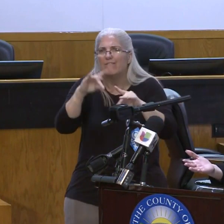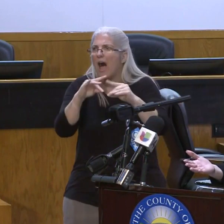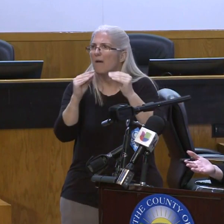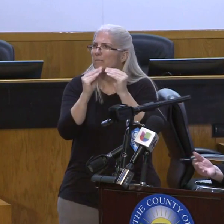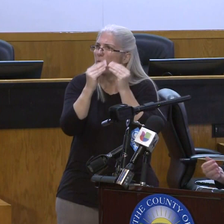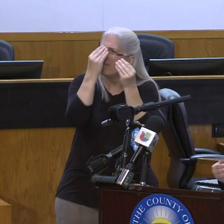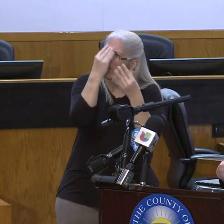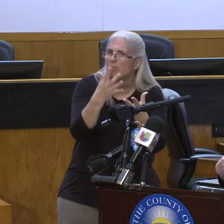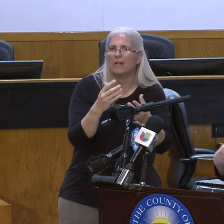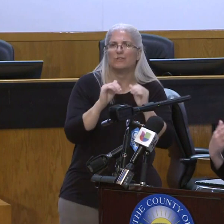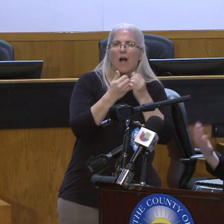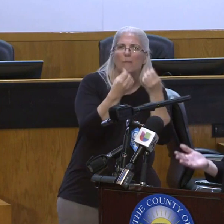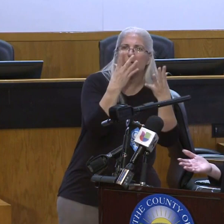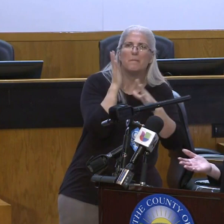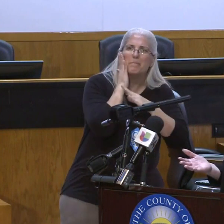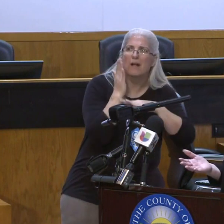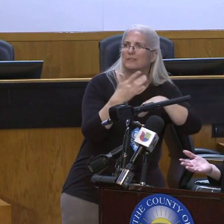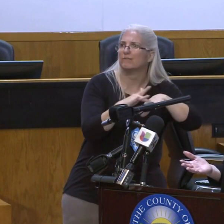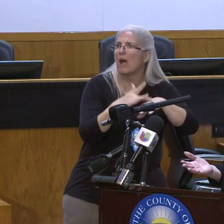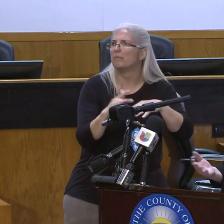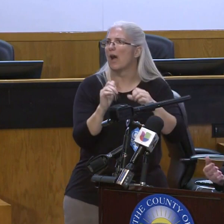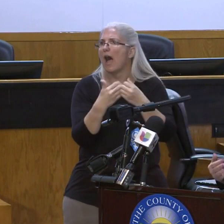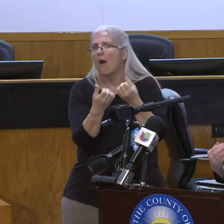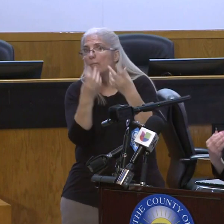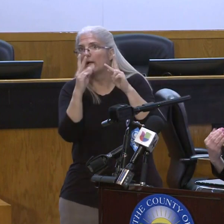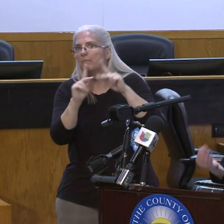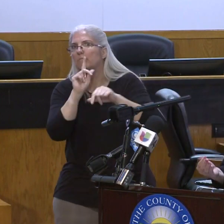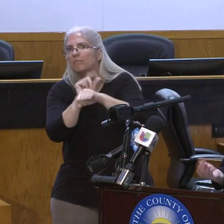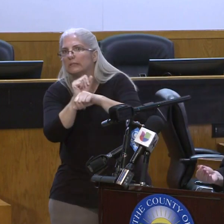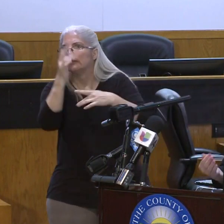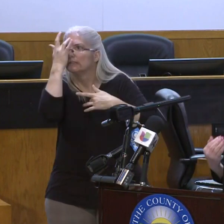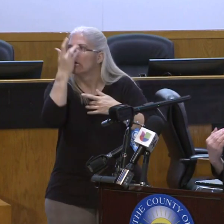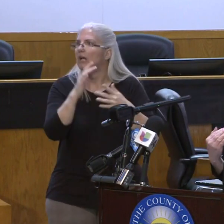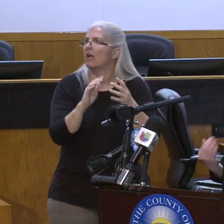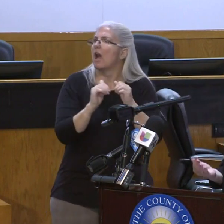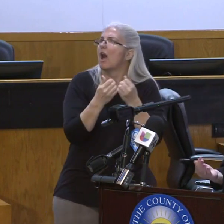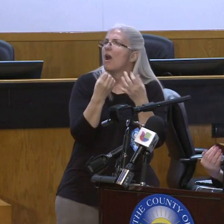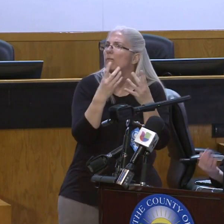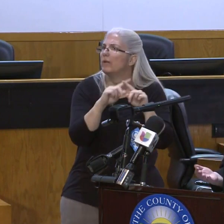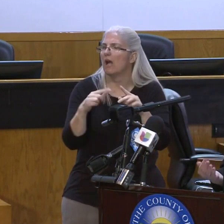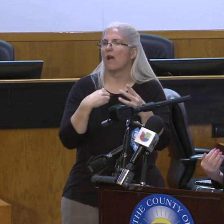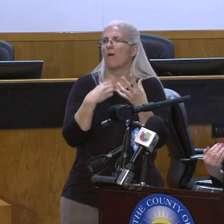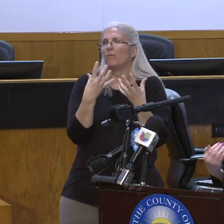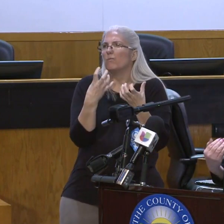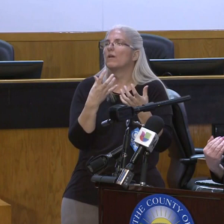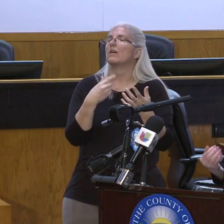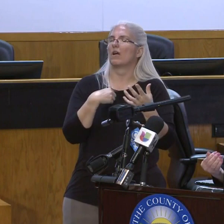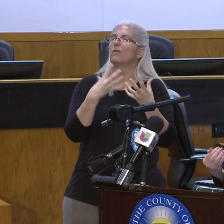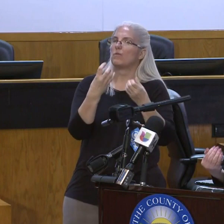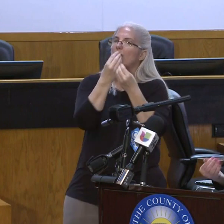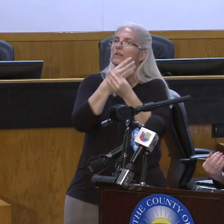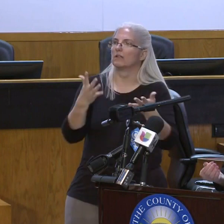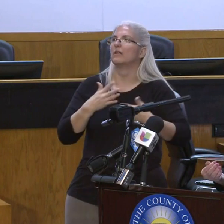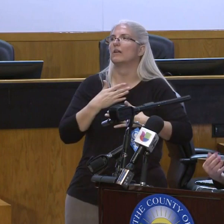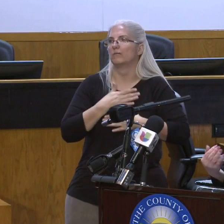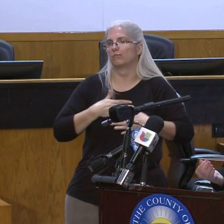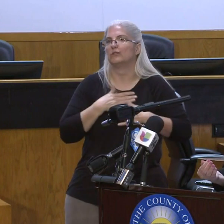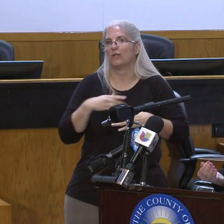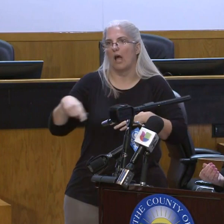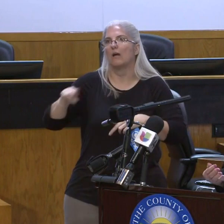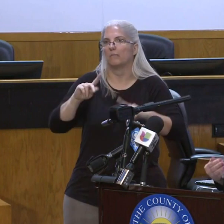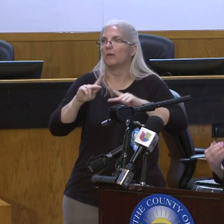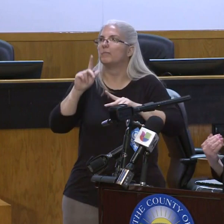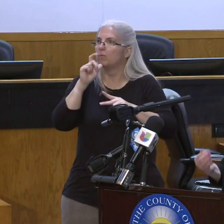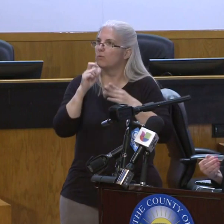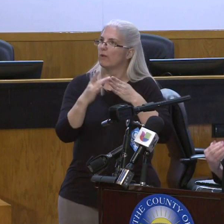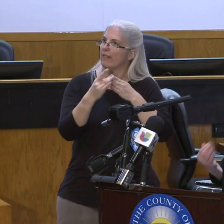learn more about how many cases there are? Where can we learn more about testing? And I want to just say how much I appreciate the leadership of the Santa Clara County Public